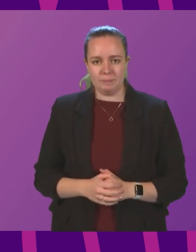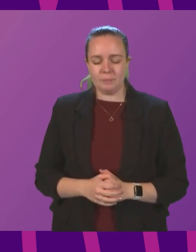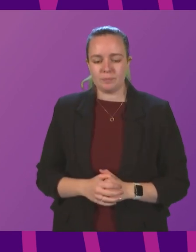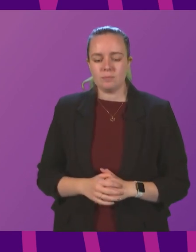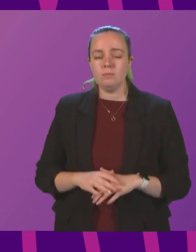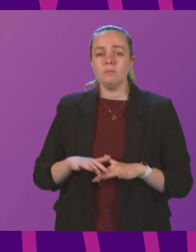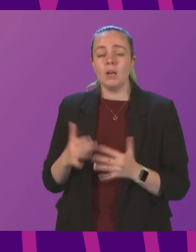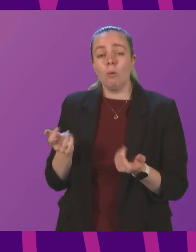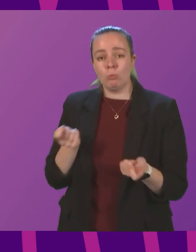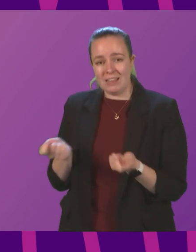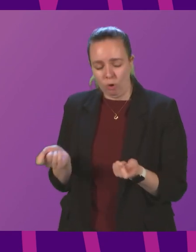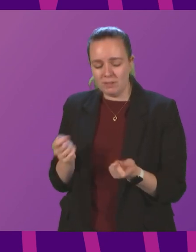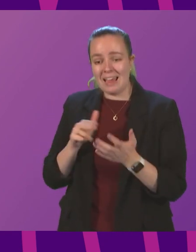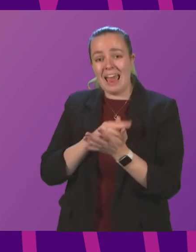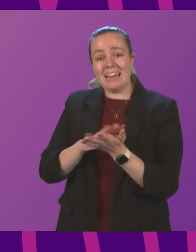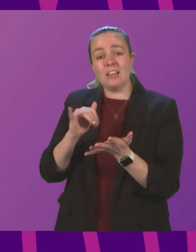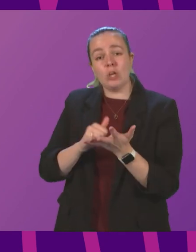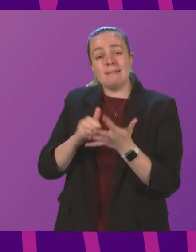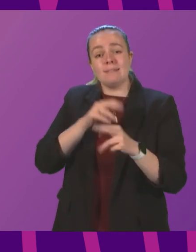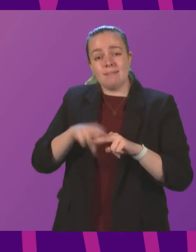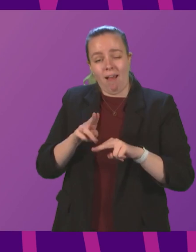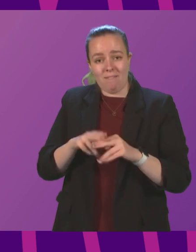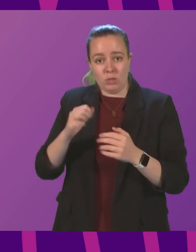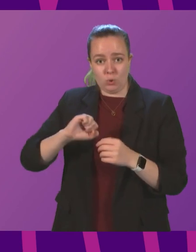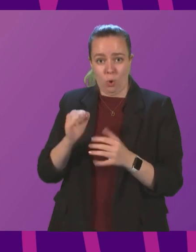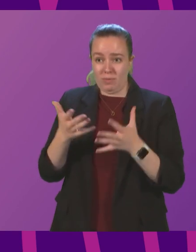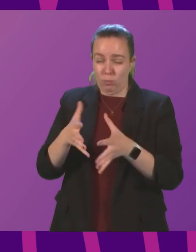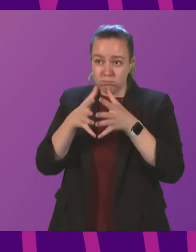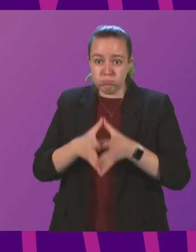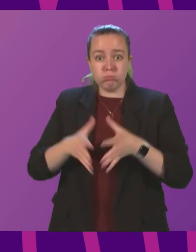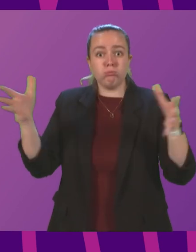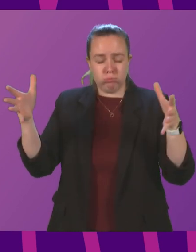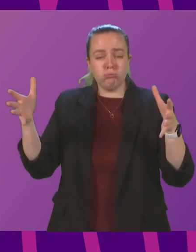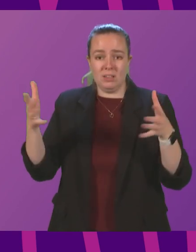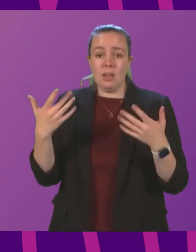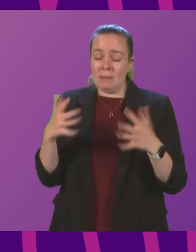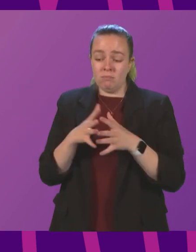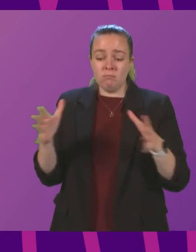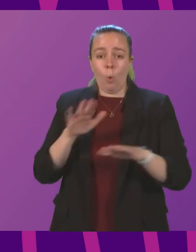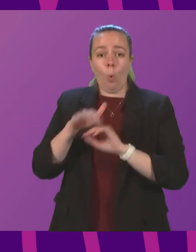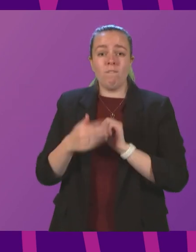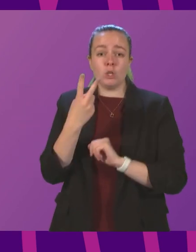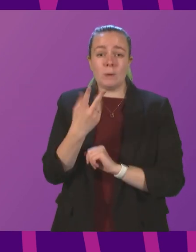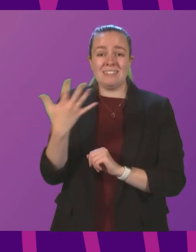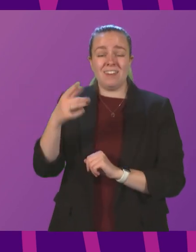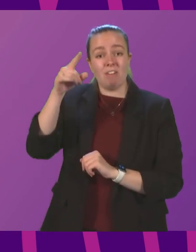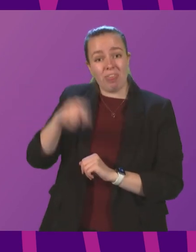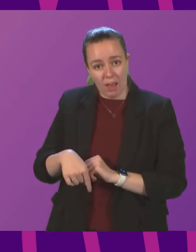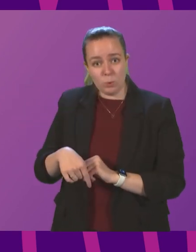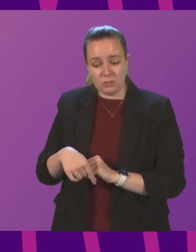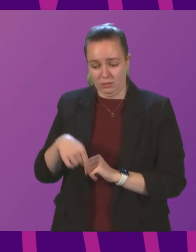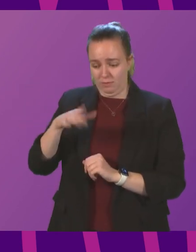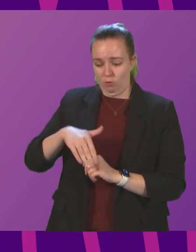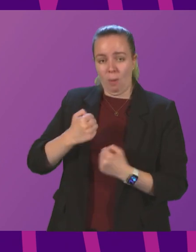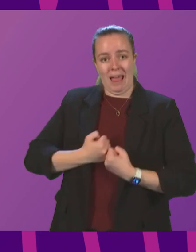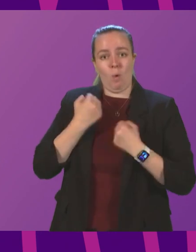President Officer, NHS staffing in Scotland is at a record high level and has increased by over 25,000 under this government.